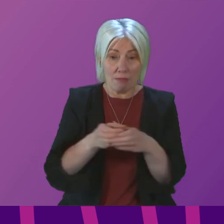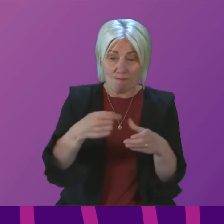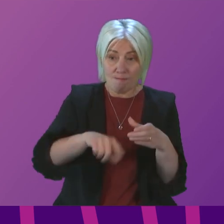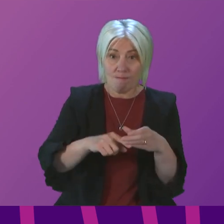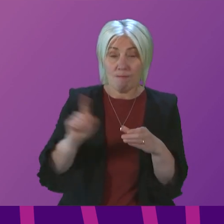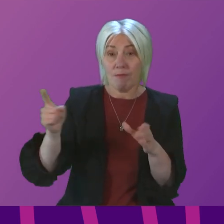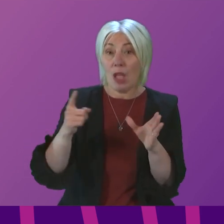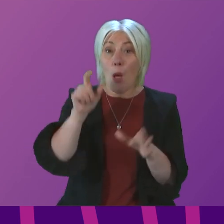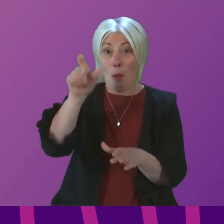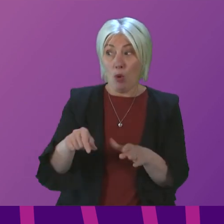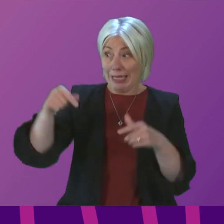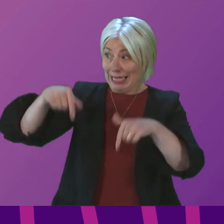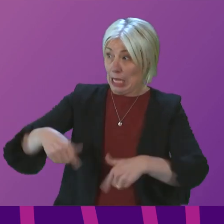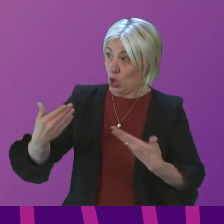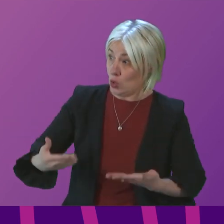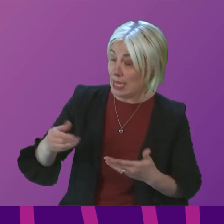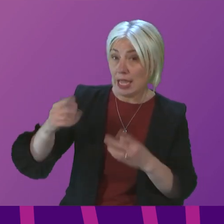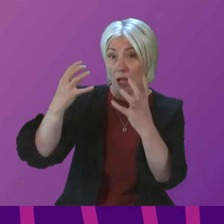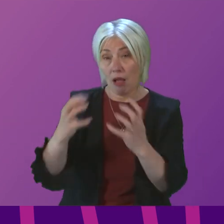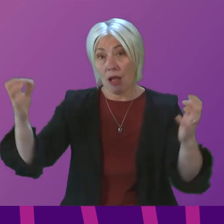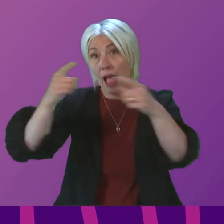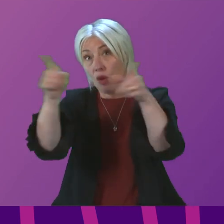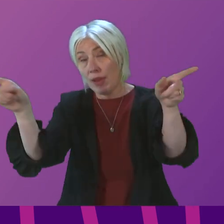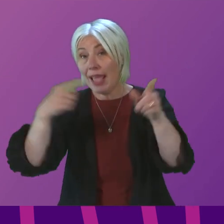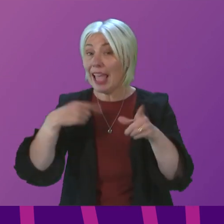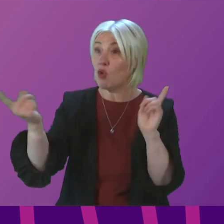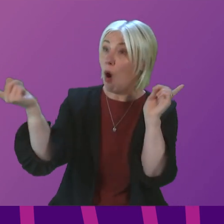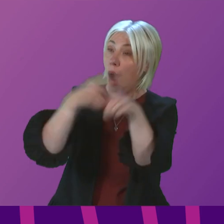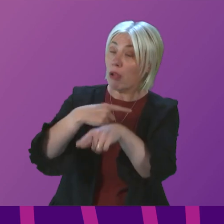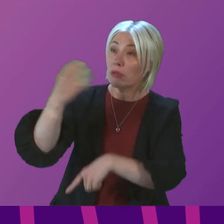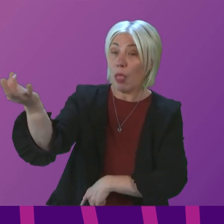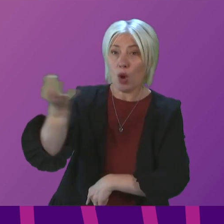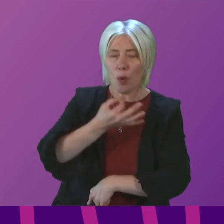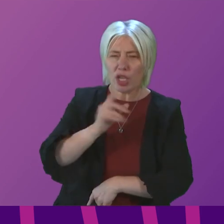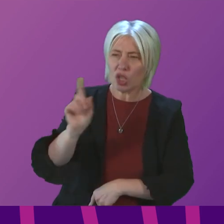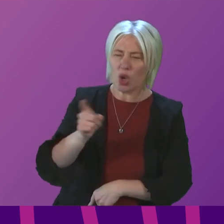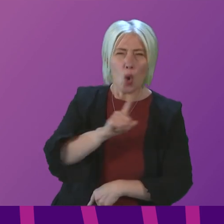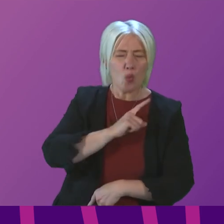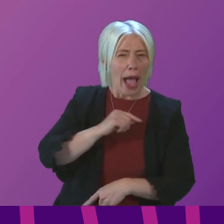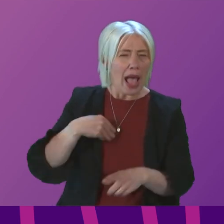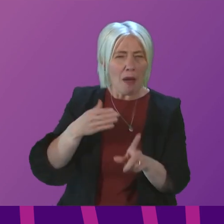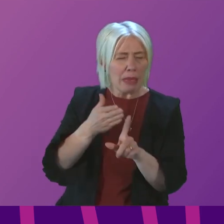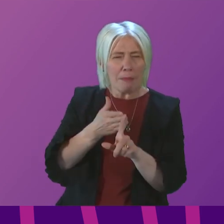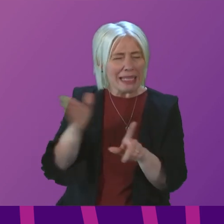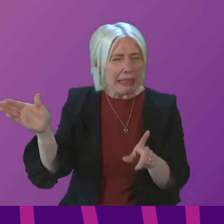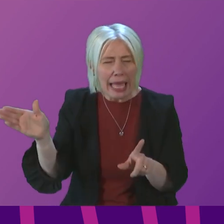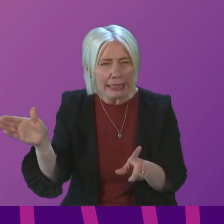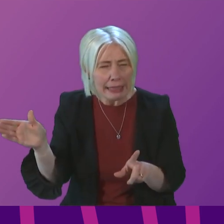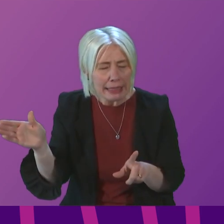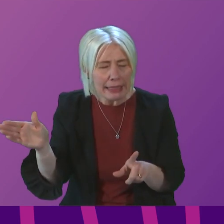gallery today, so can the First Minister answer Amanda's question? Why was she misled in this way?